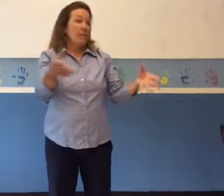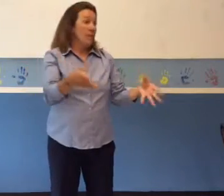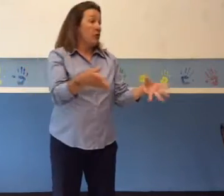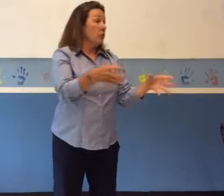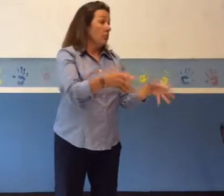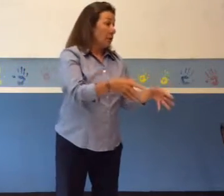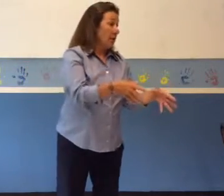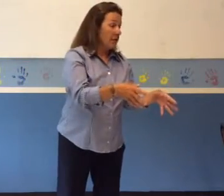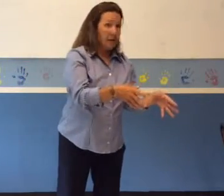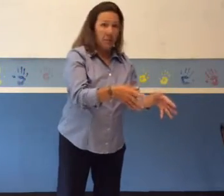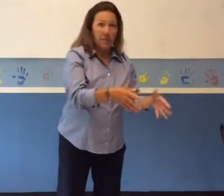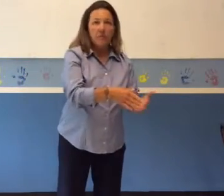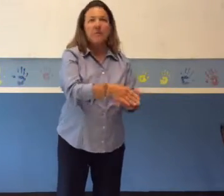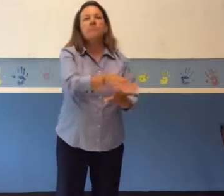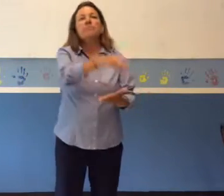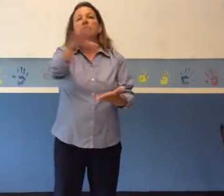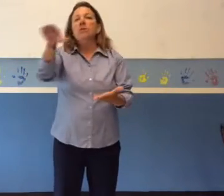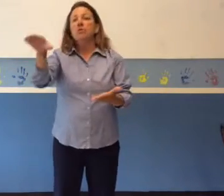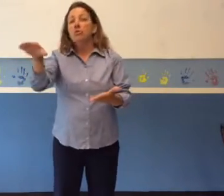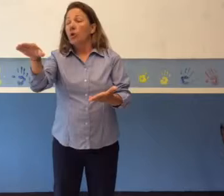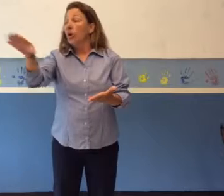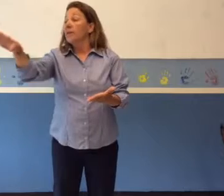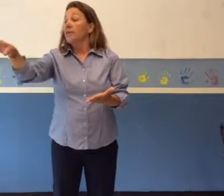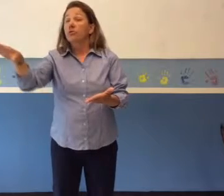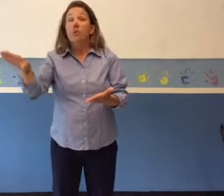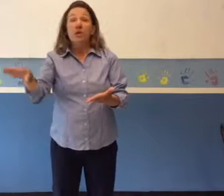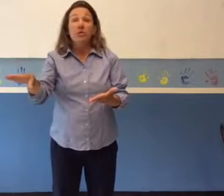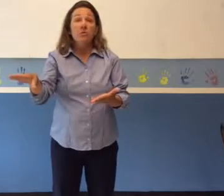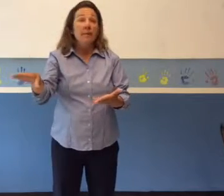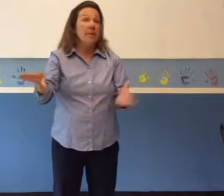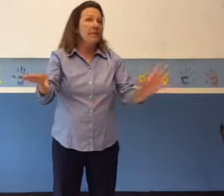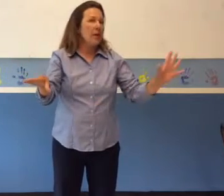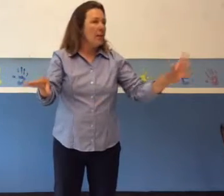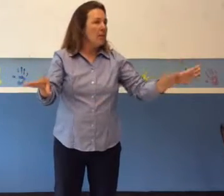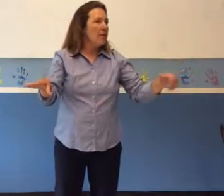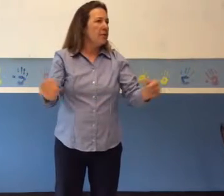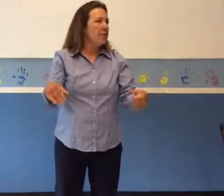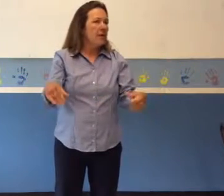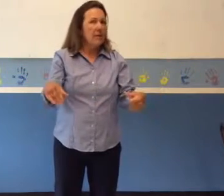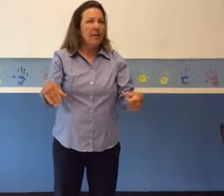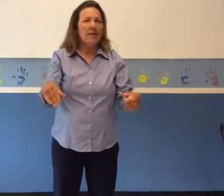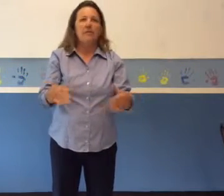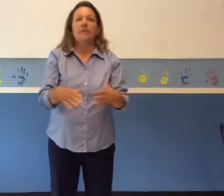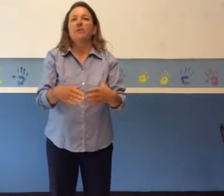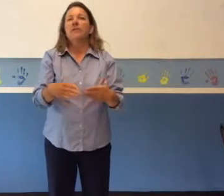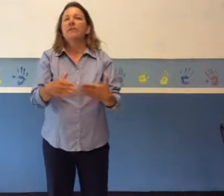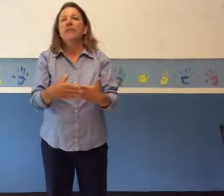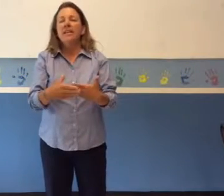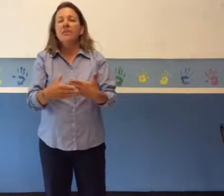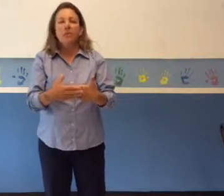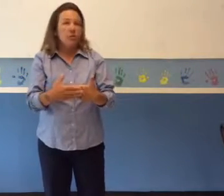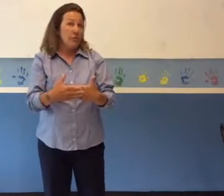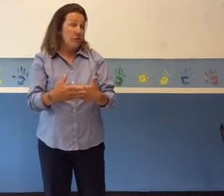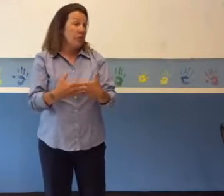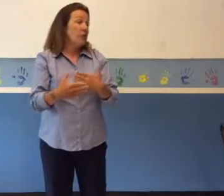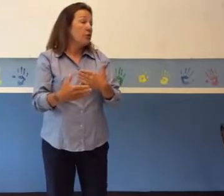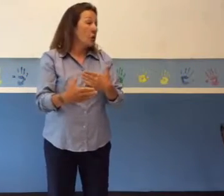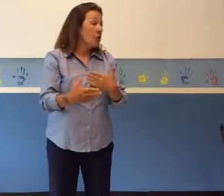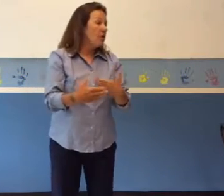of the student pre-assessments to target instructional needs and plan their yearly lessons. These students showed